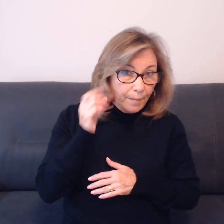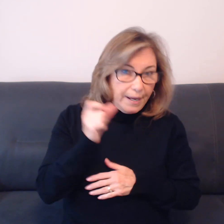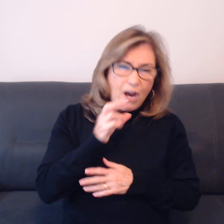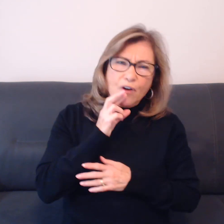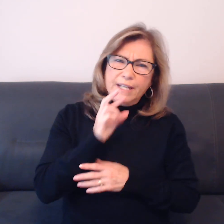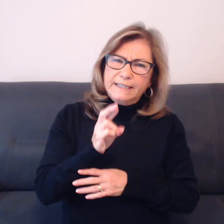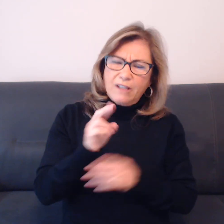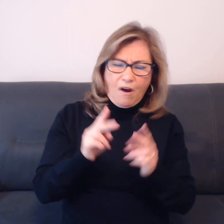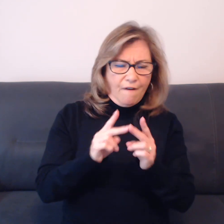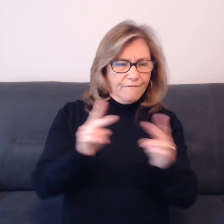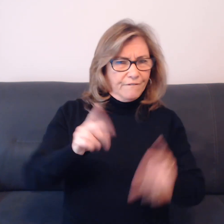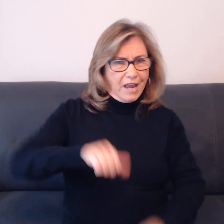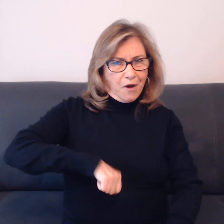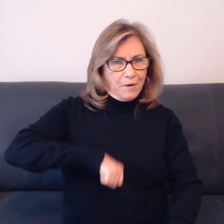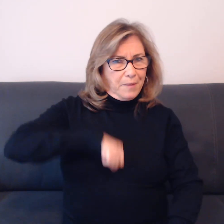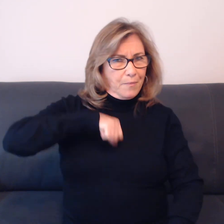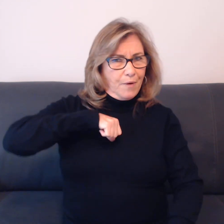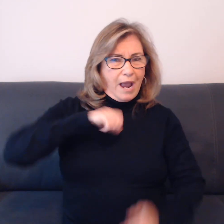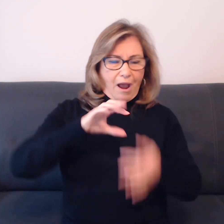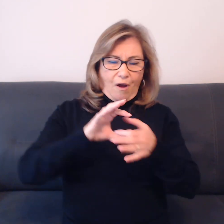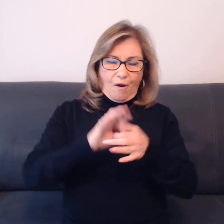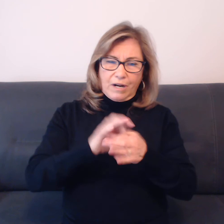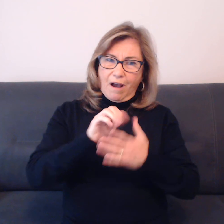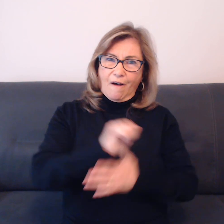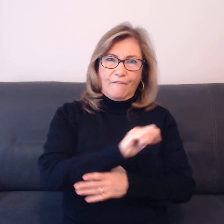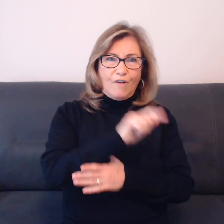of all she has done.